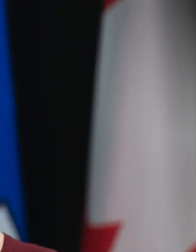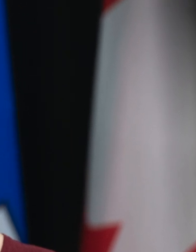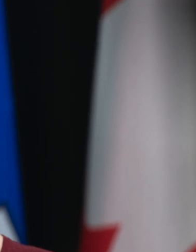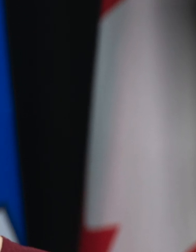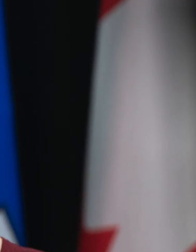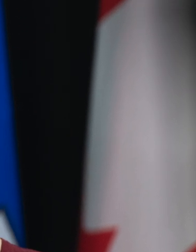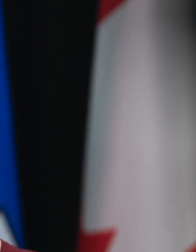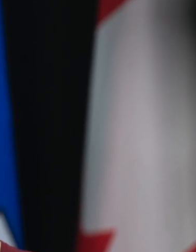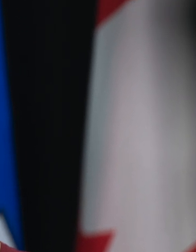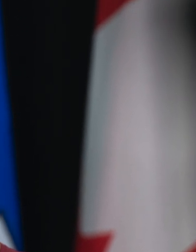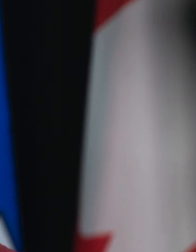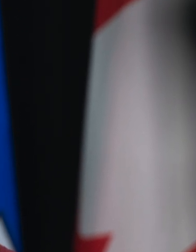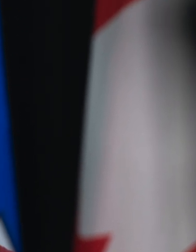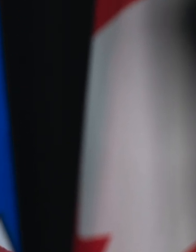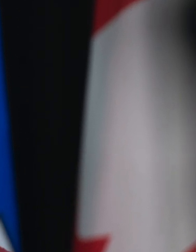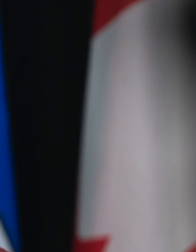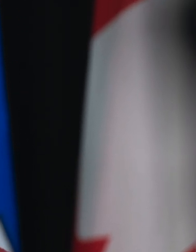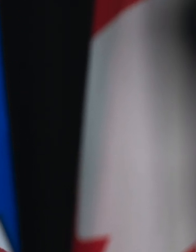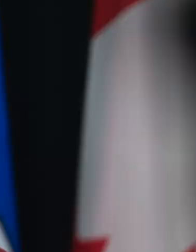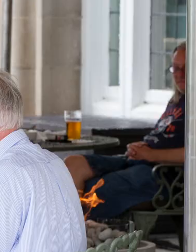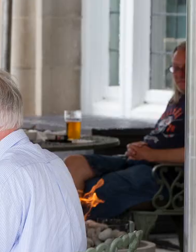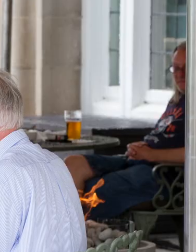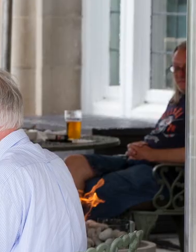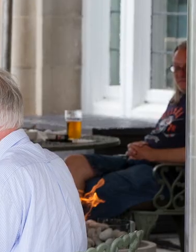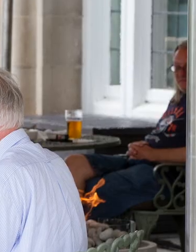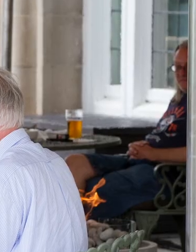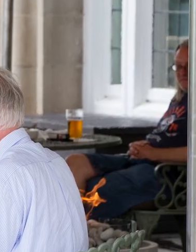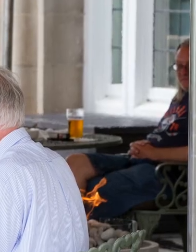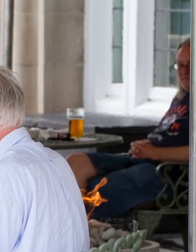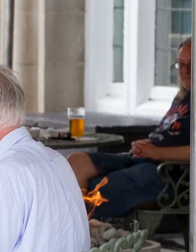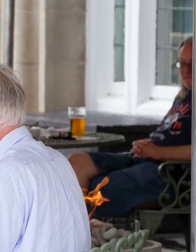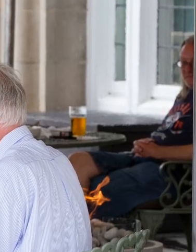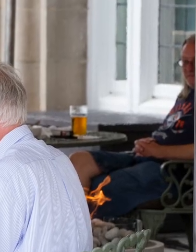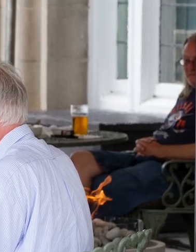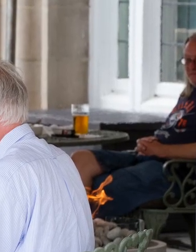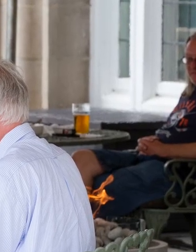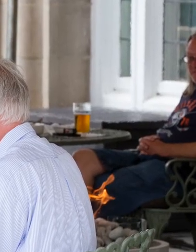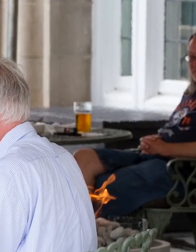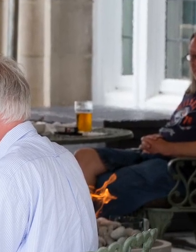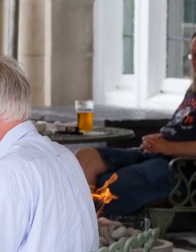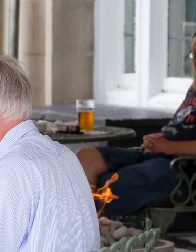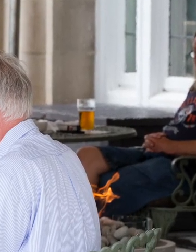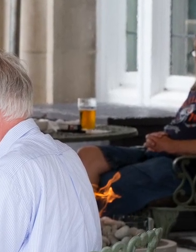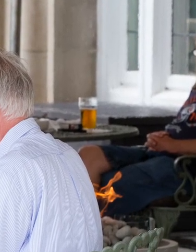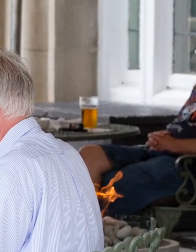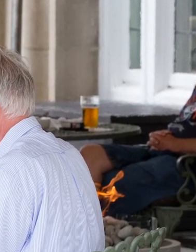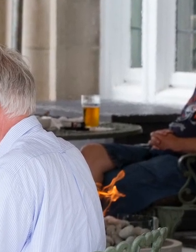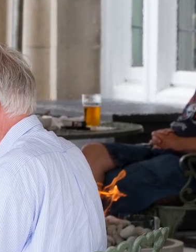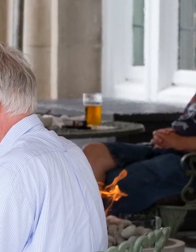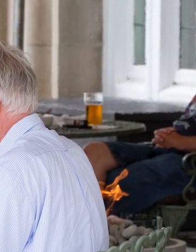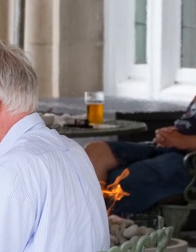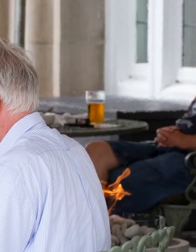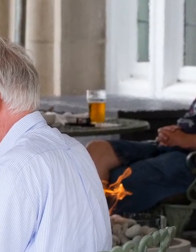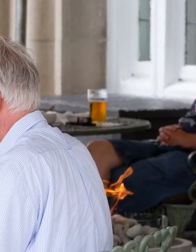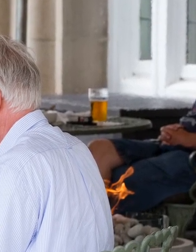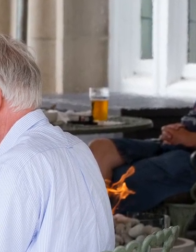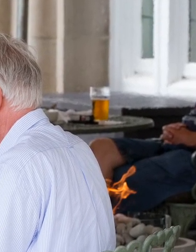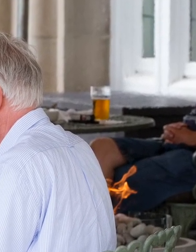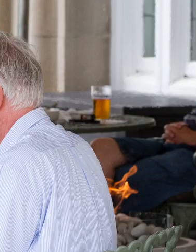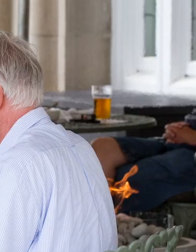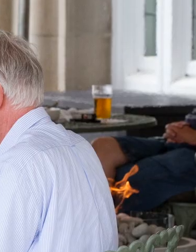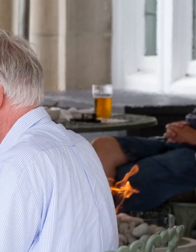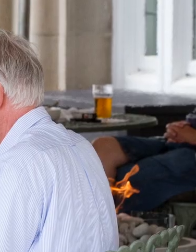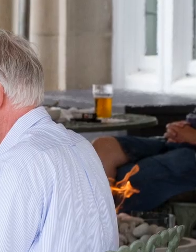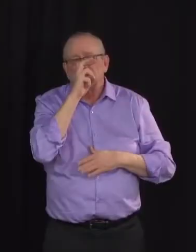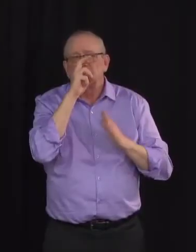hope to update Albertans soon on when some of the current restrictions may be safely eased. Until then it is essential that we all